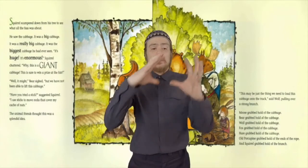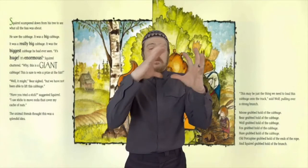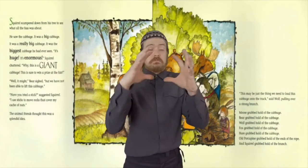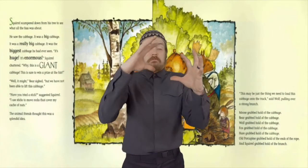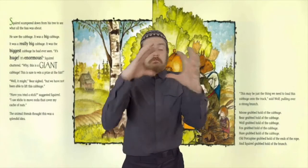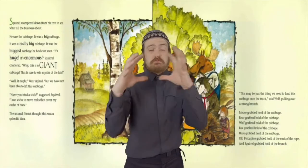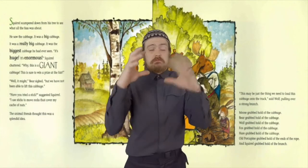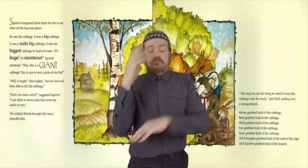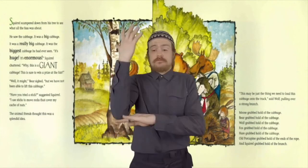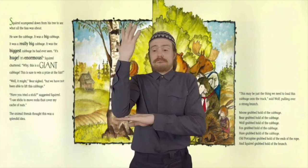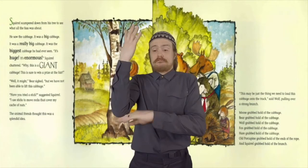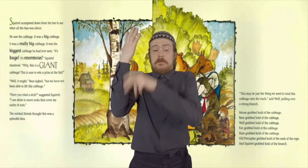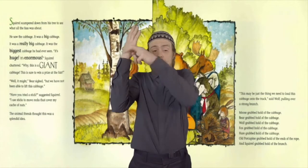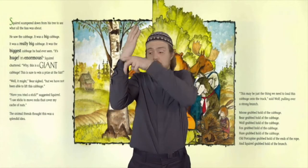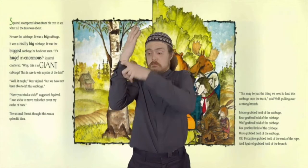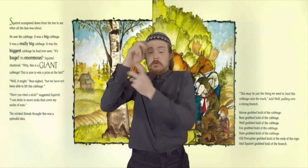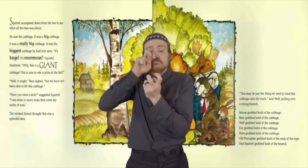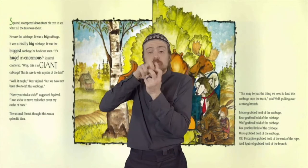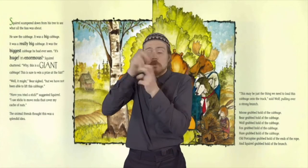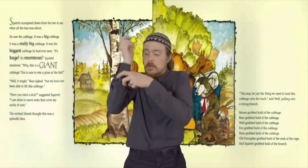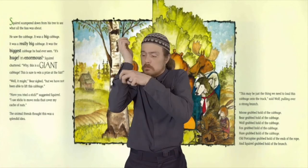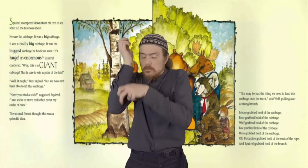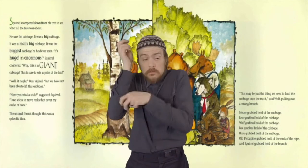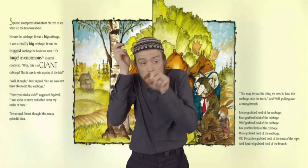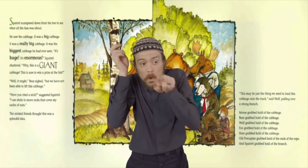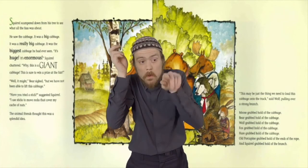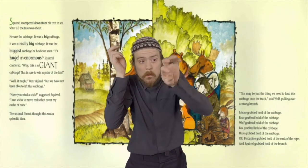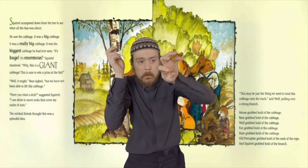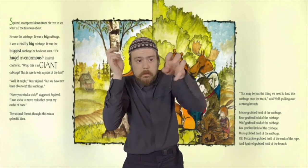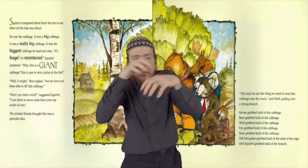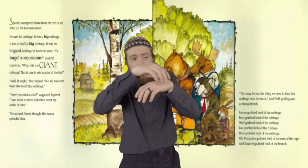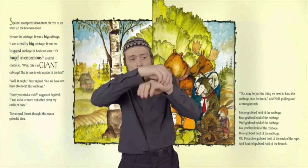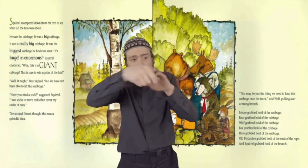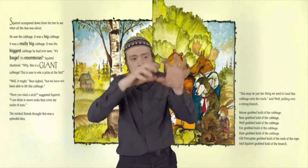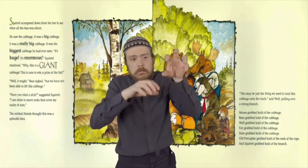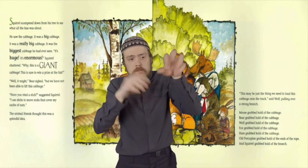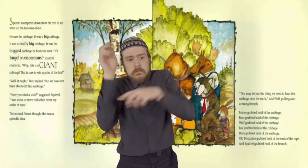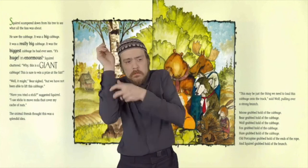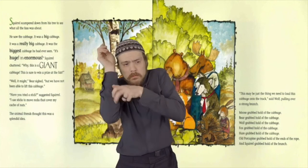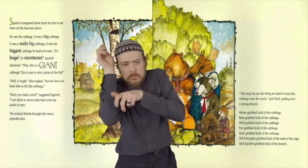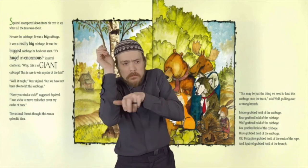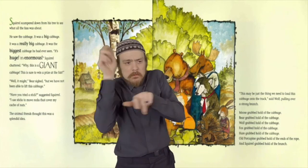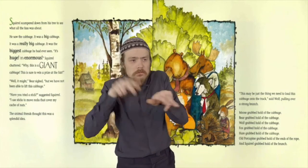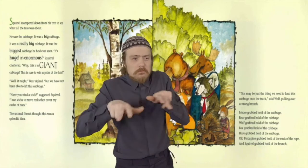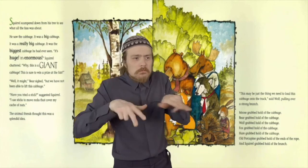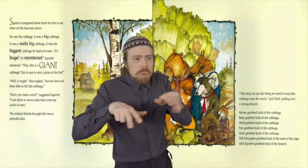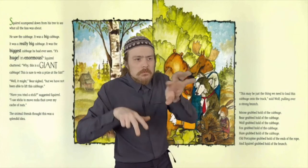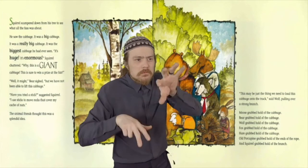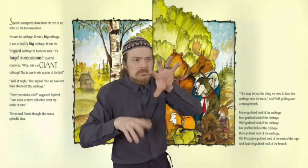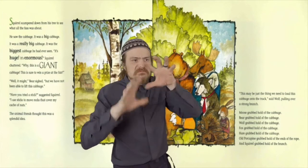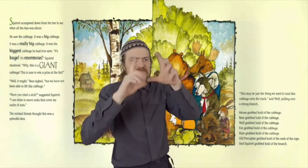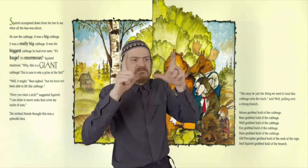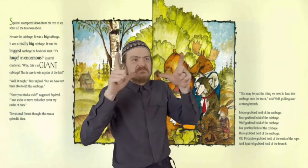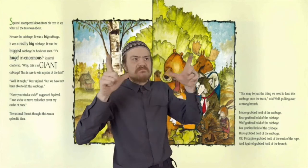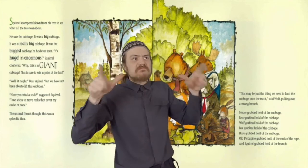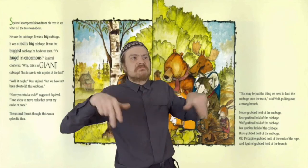biggest cabbage he had ever seen. It's huge. It's enormous, Squirrel chattered. Why, this is a giant